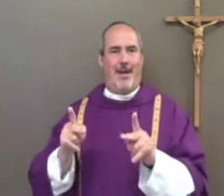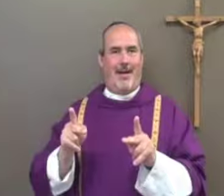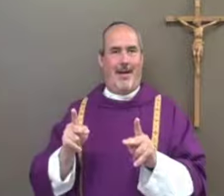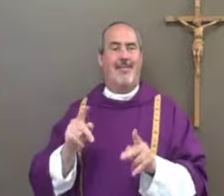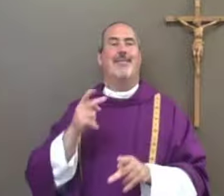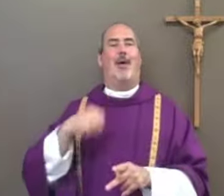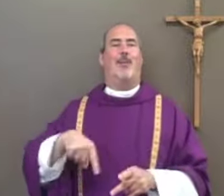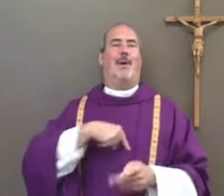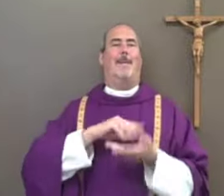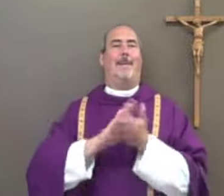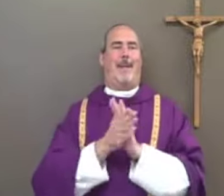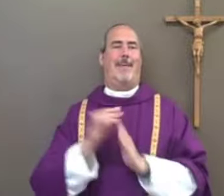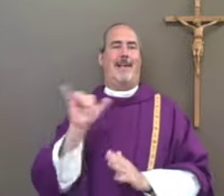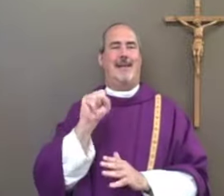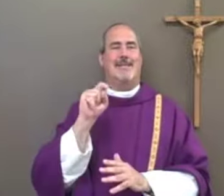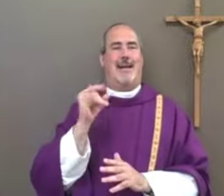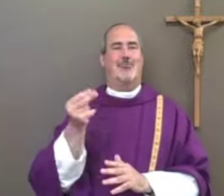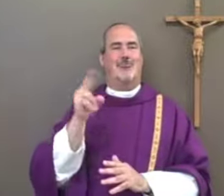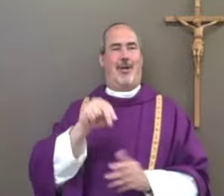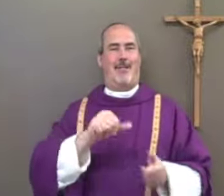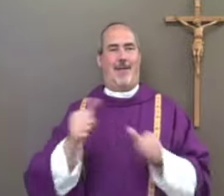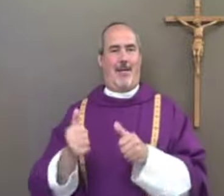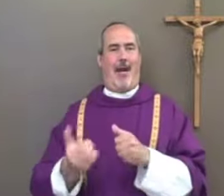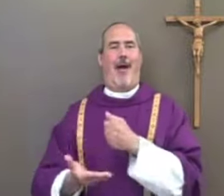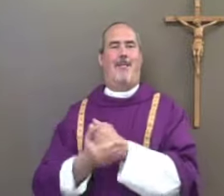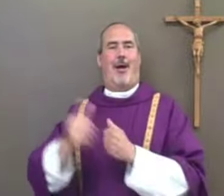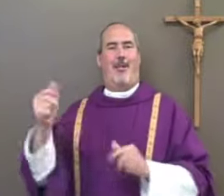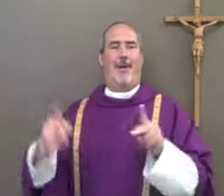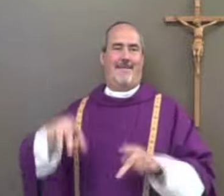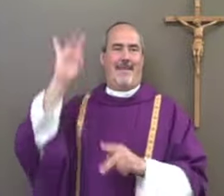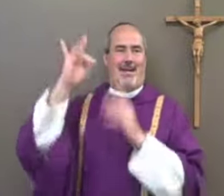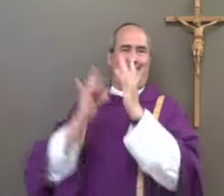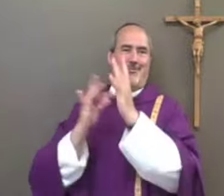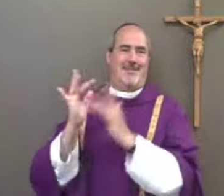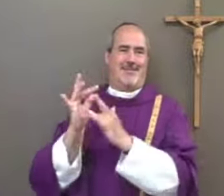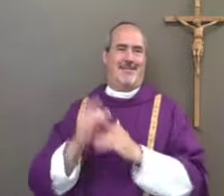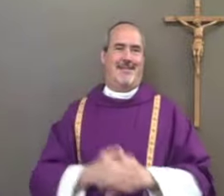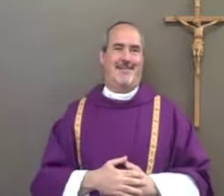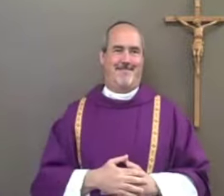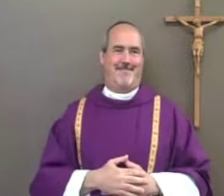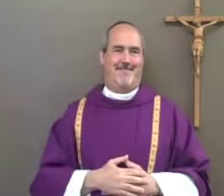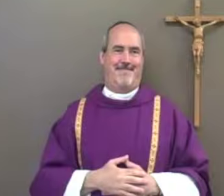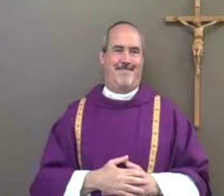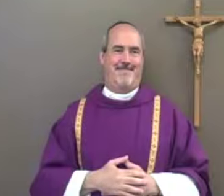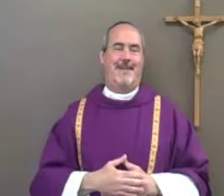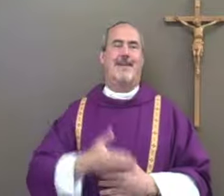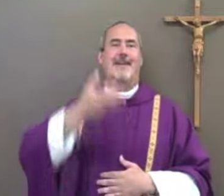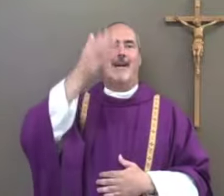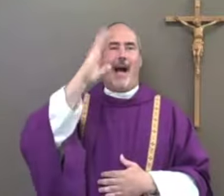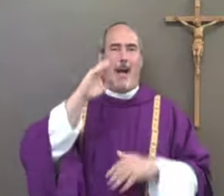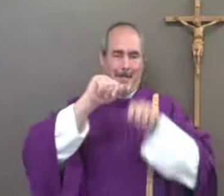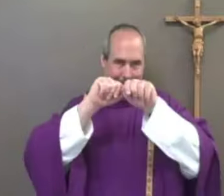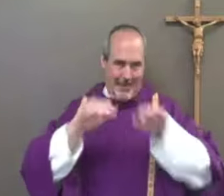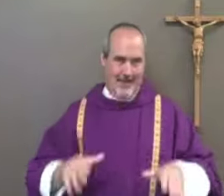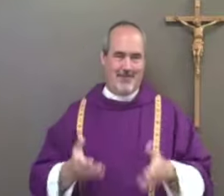reading the Bible, and serving the others. And we, too, can be a Saint John the Baptist for others. God bless you. you.